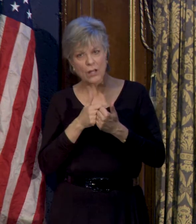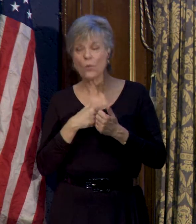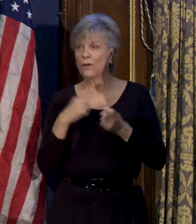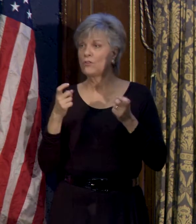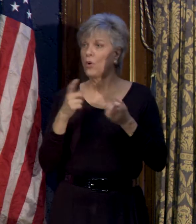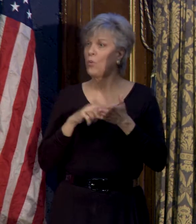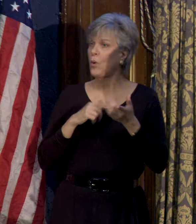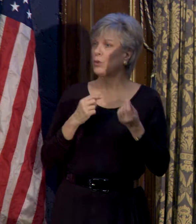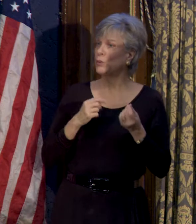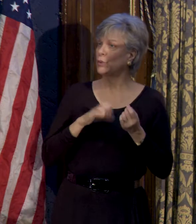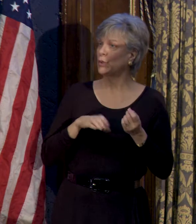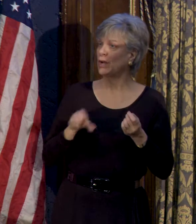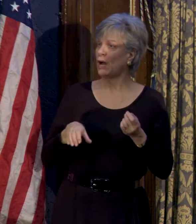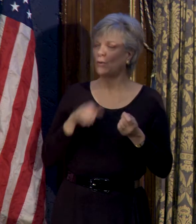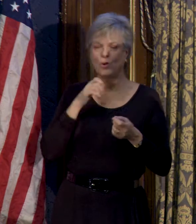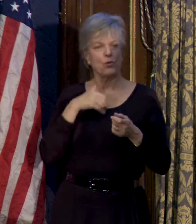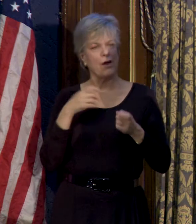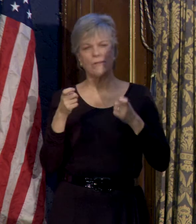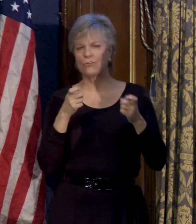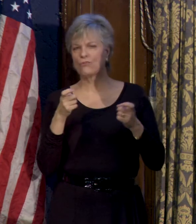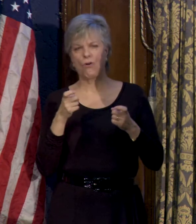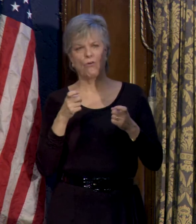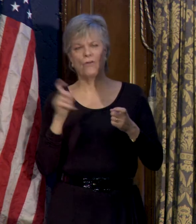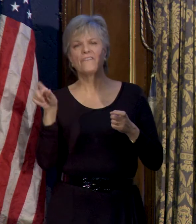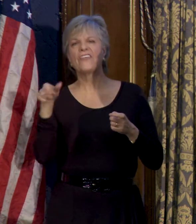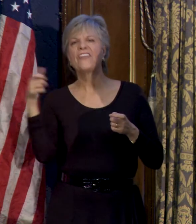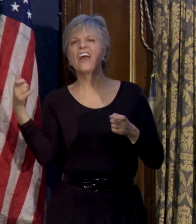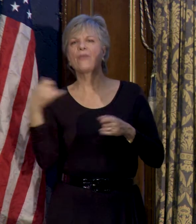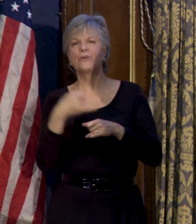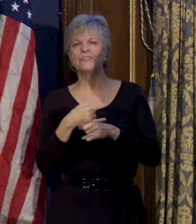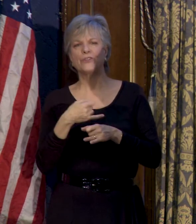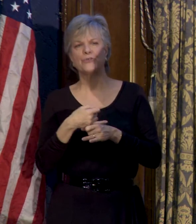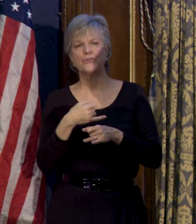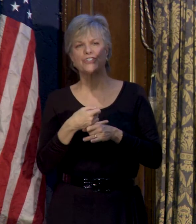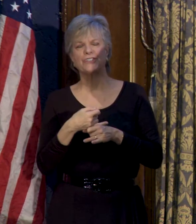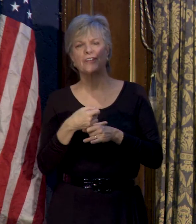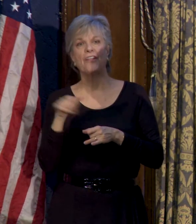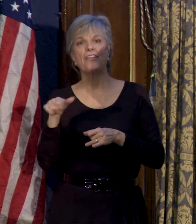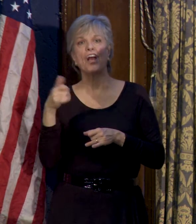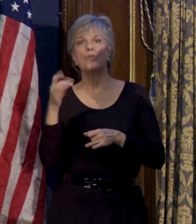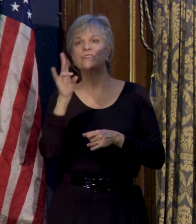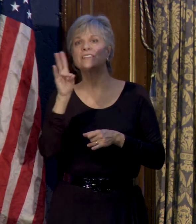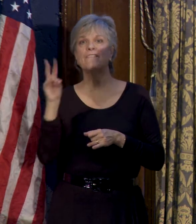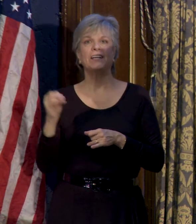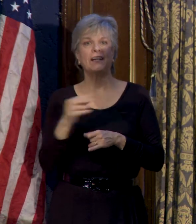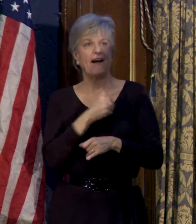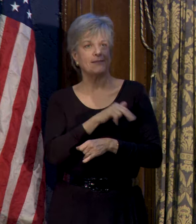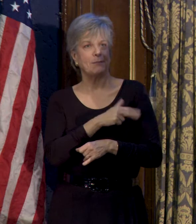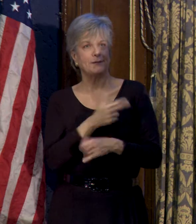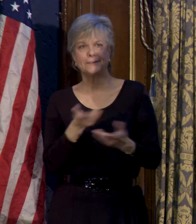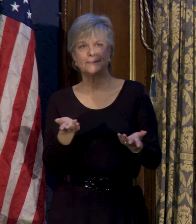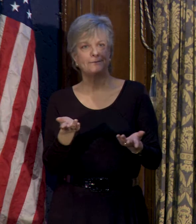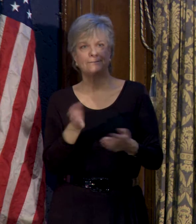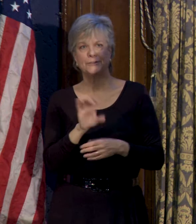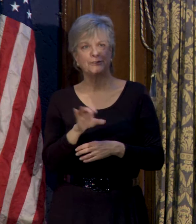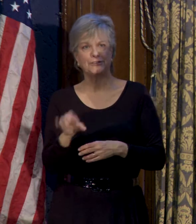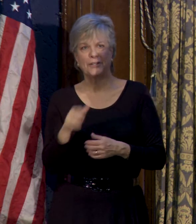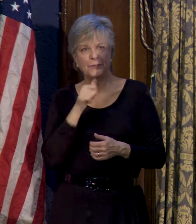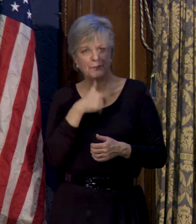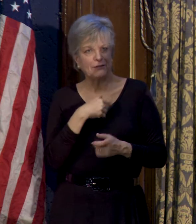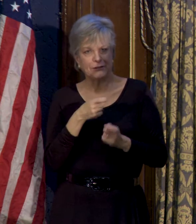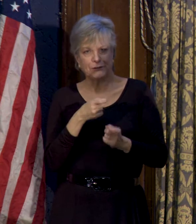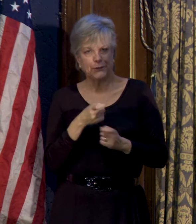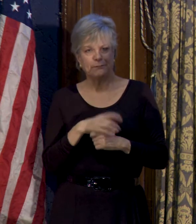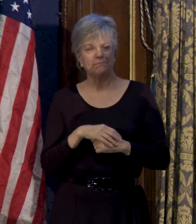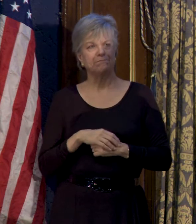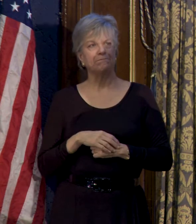over what we do in Cook County, but we surely don't have control over the other institutions, the other hospitals in Cook County that